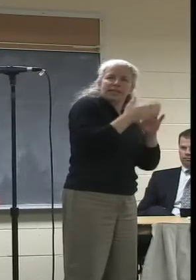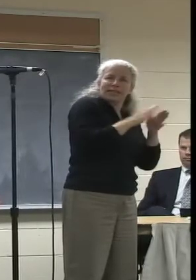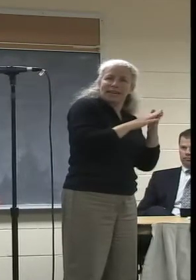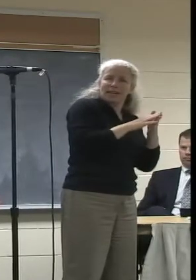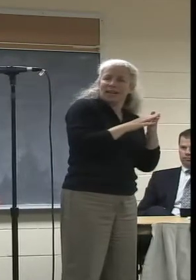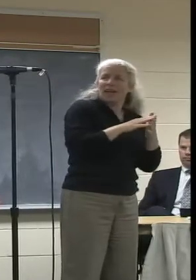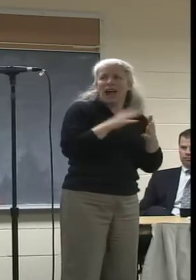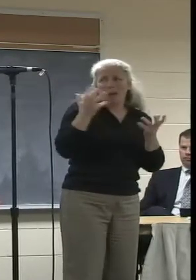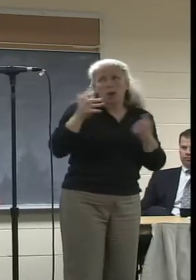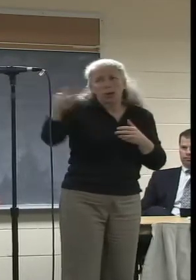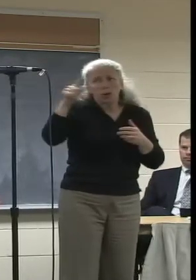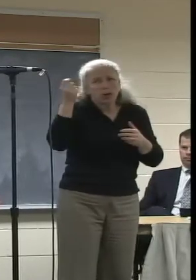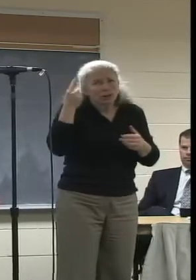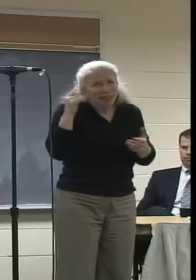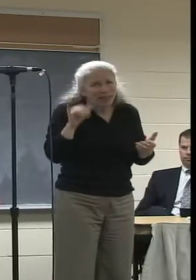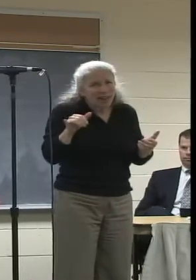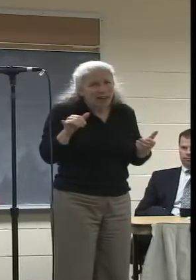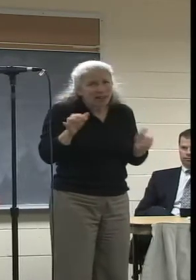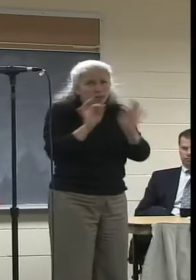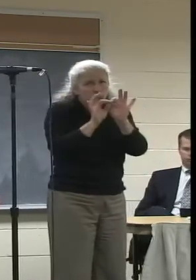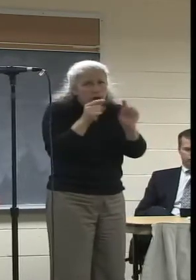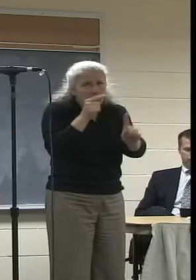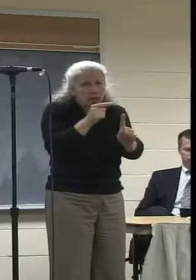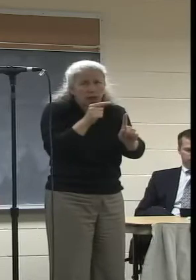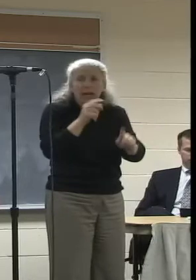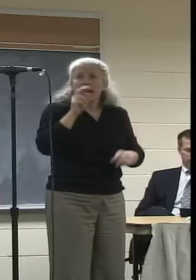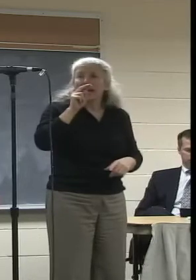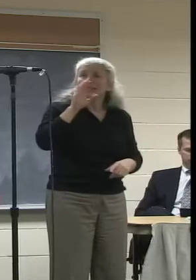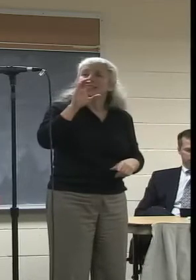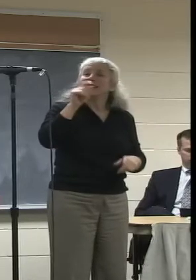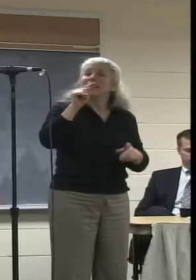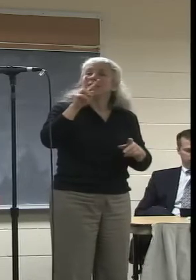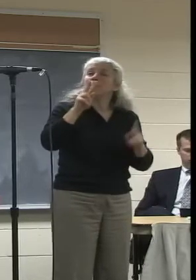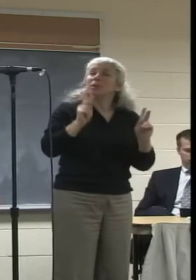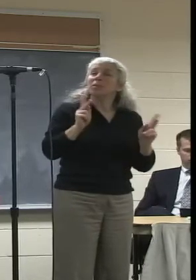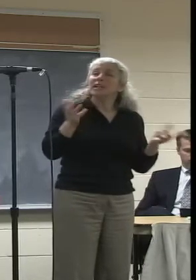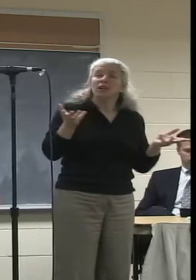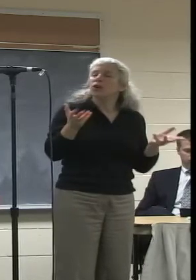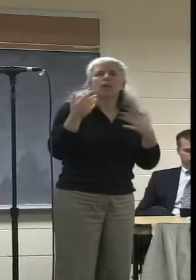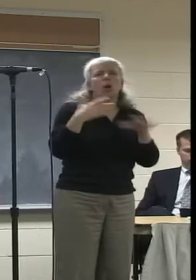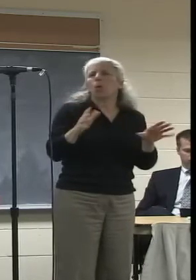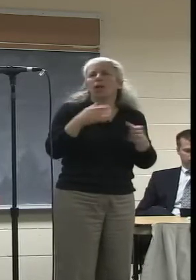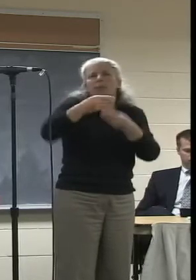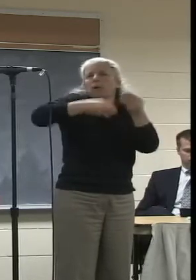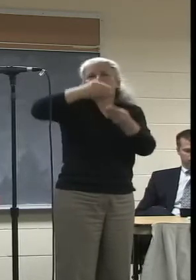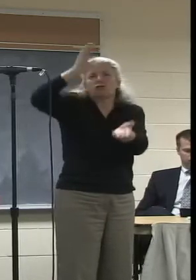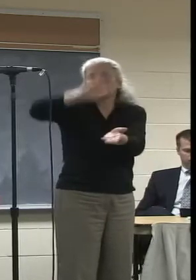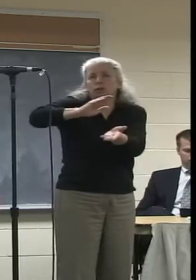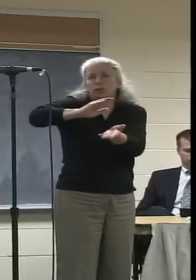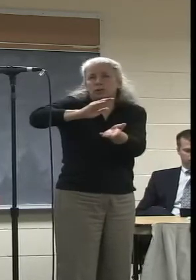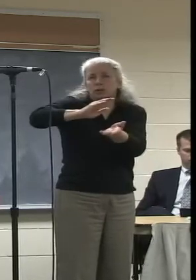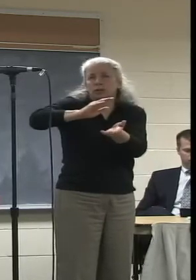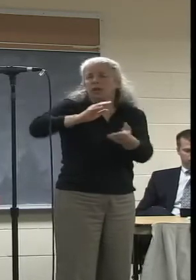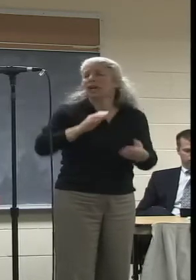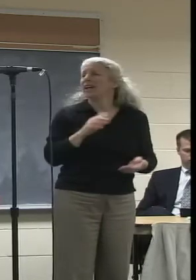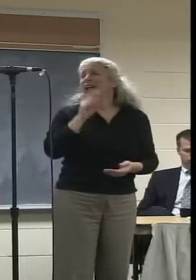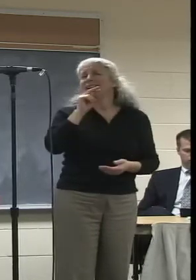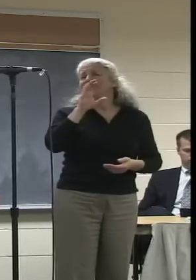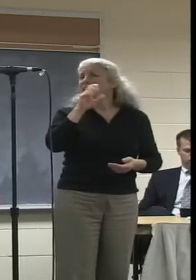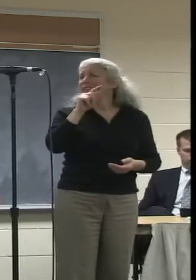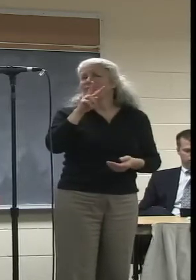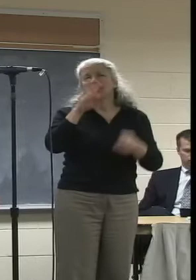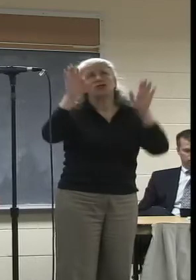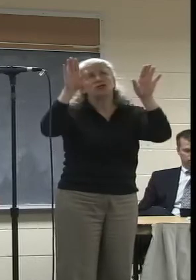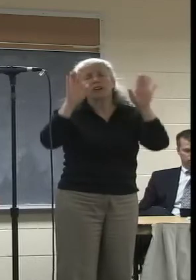important point. Which is why all the NCTV folks are here. Because they don't want the budget reduced. And it's a great service. And I was on a